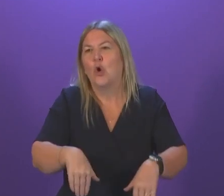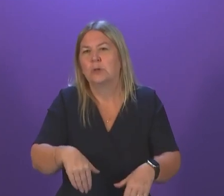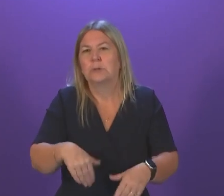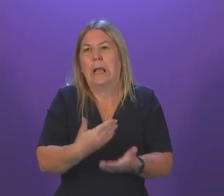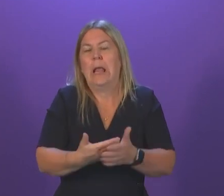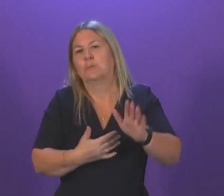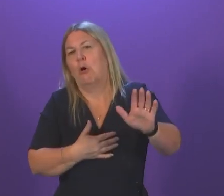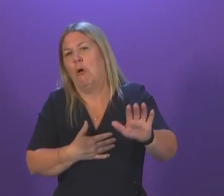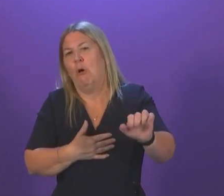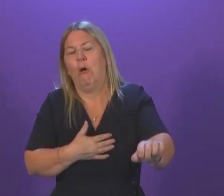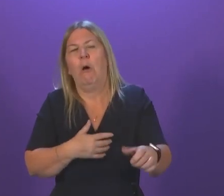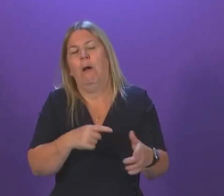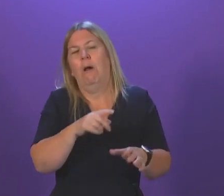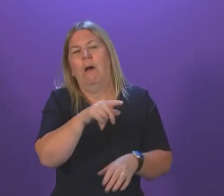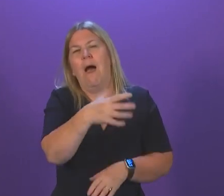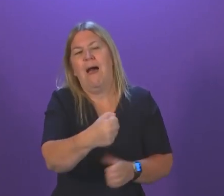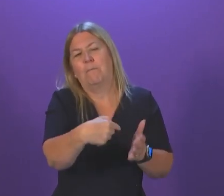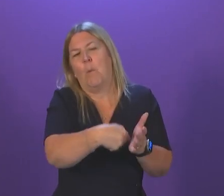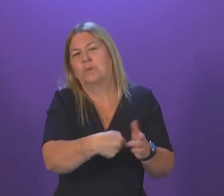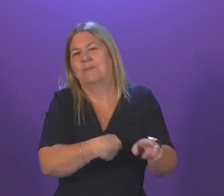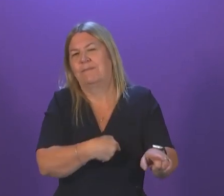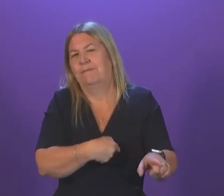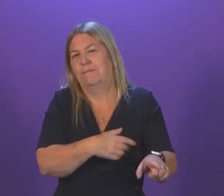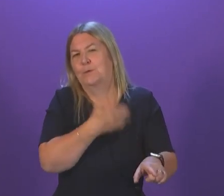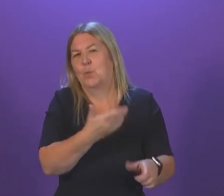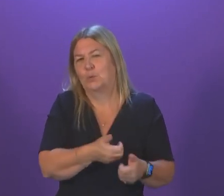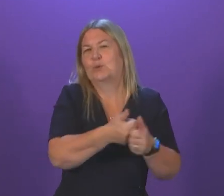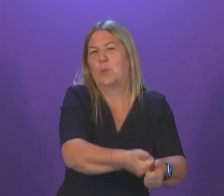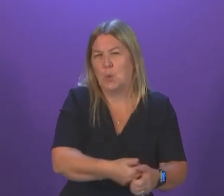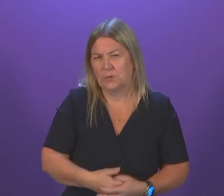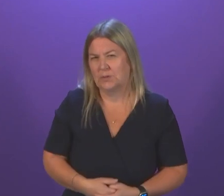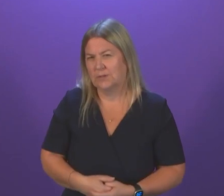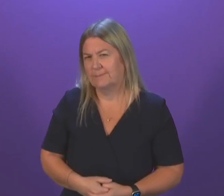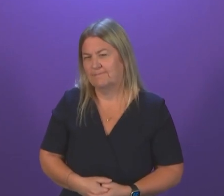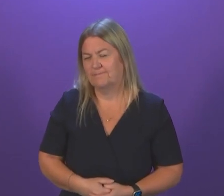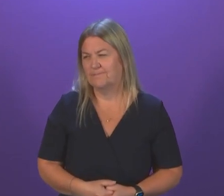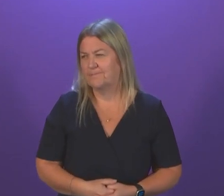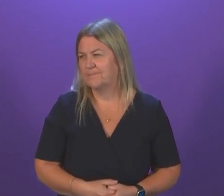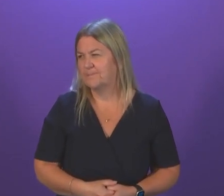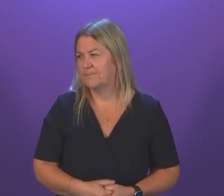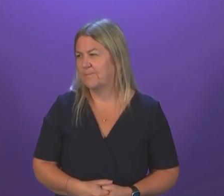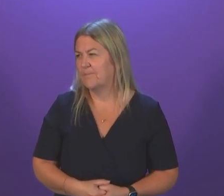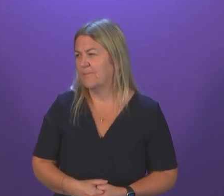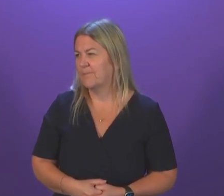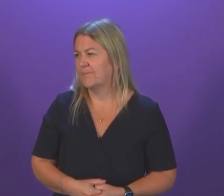about some of the motives why people might not be taking a particular position. Colin Smith.